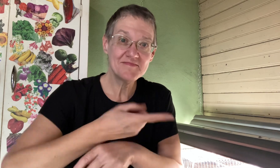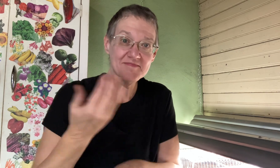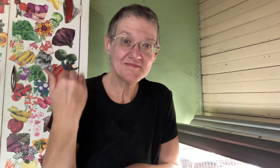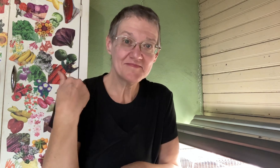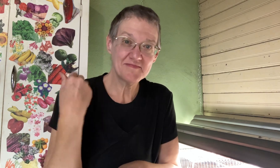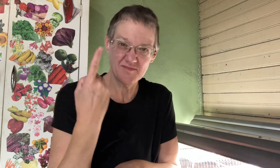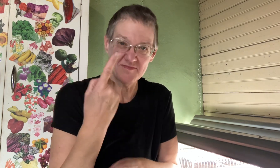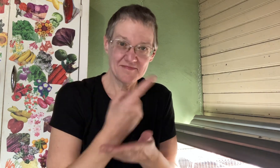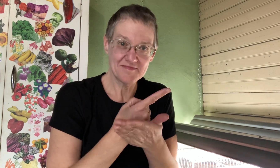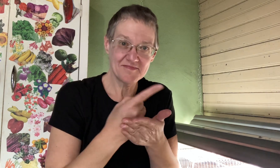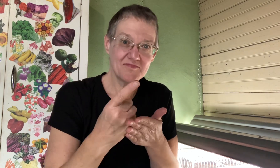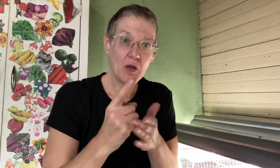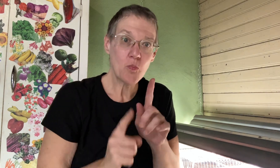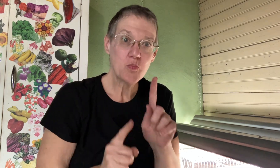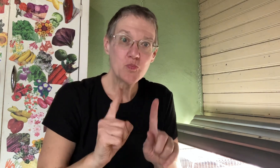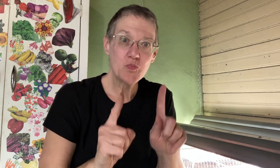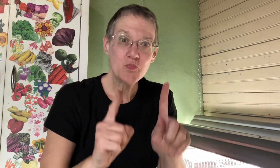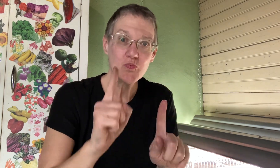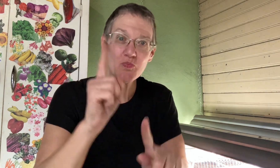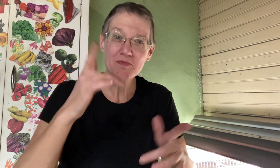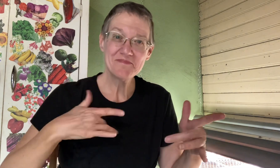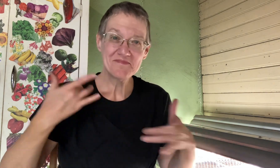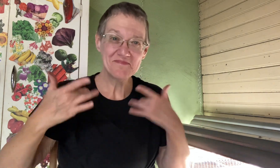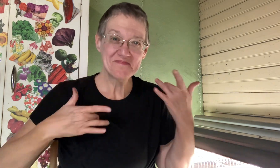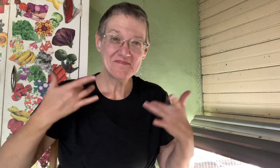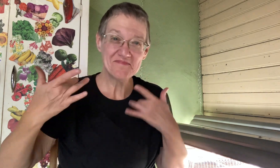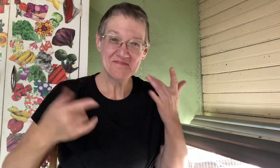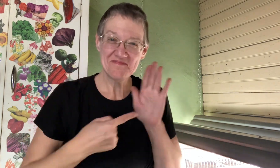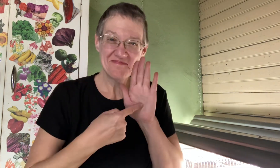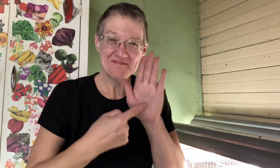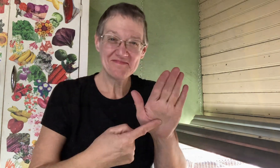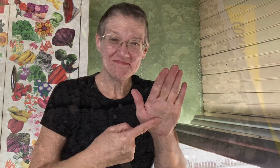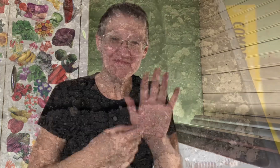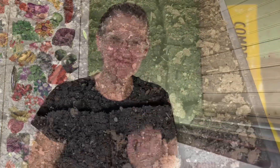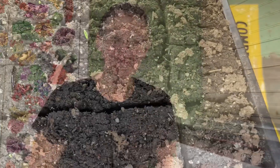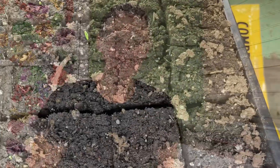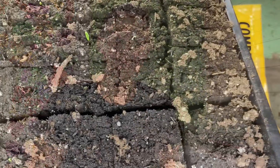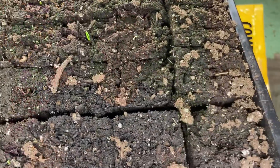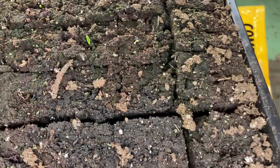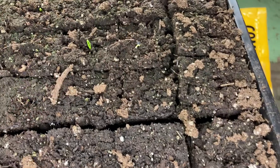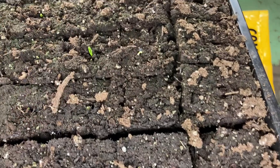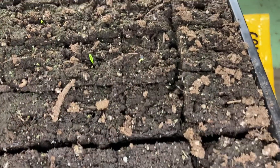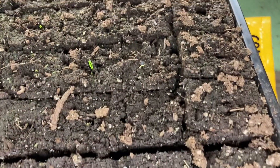that we planted seven days ago they're coming up i'm excited to show you